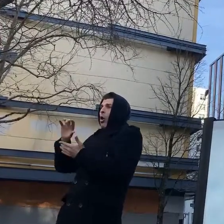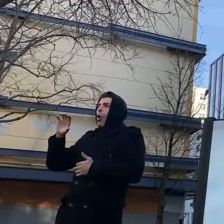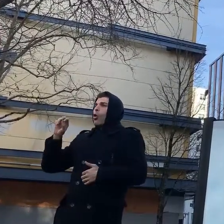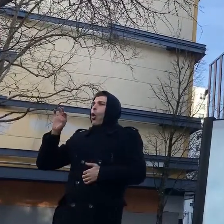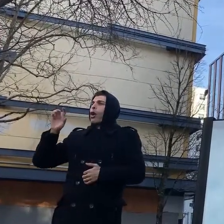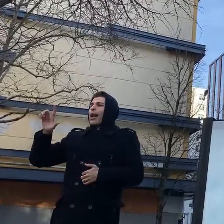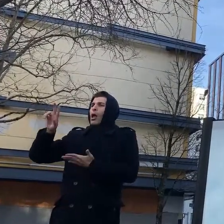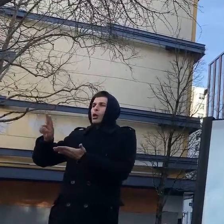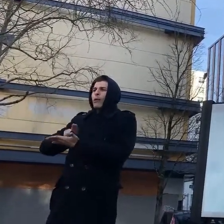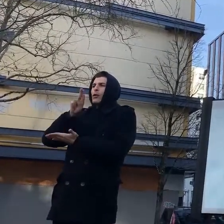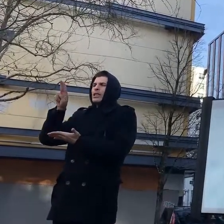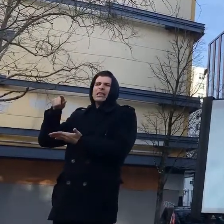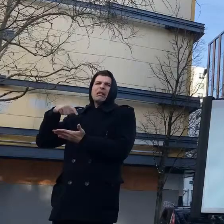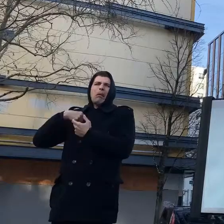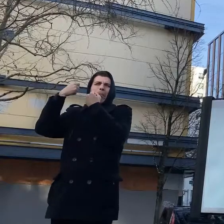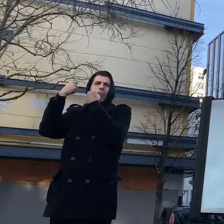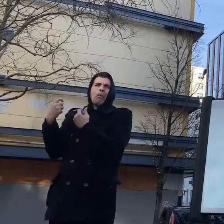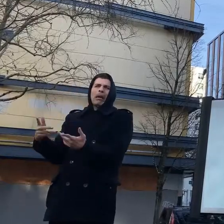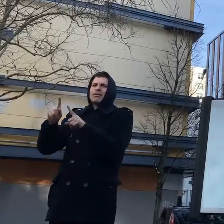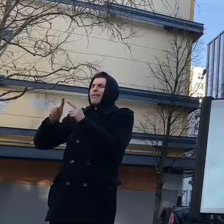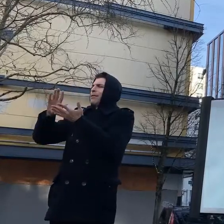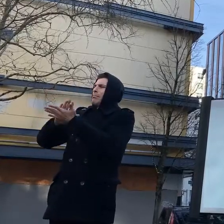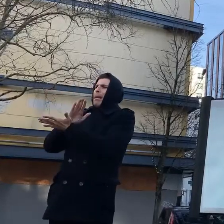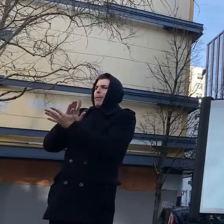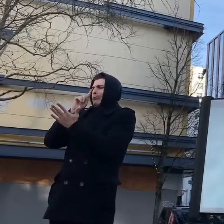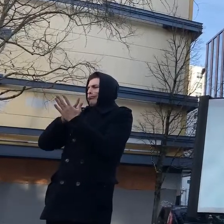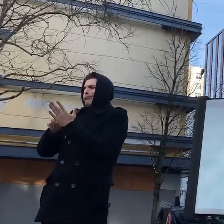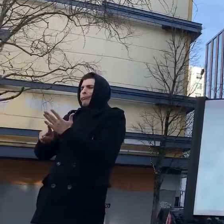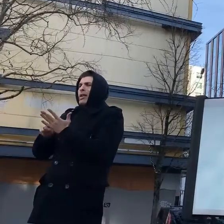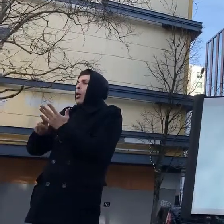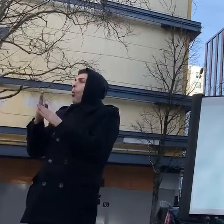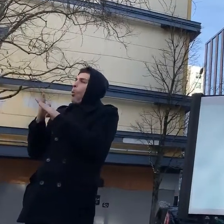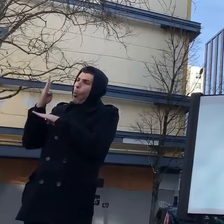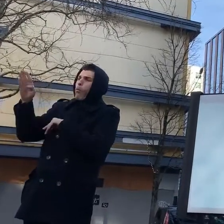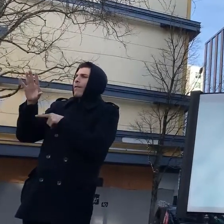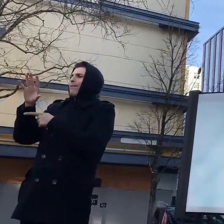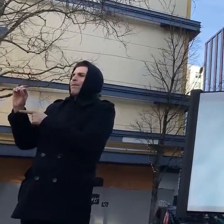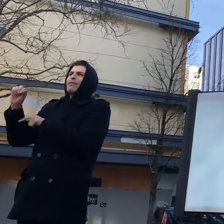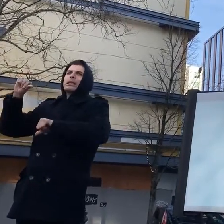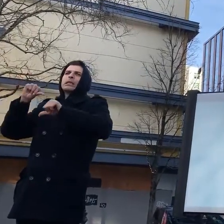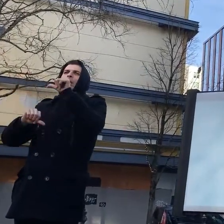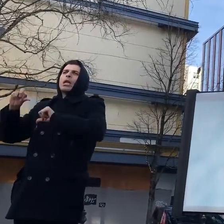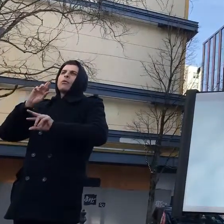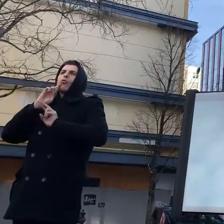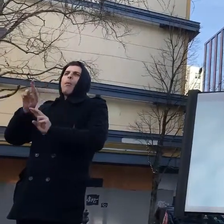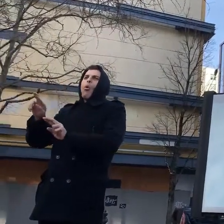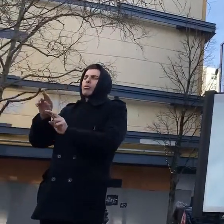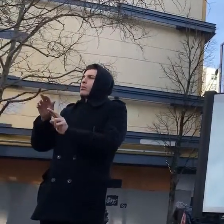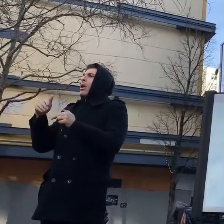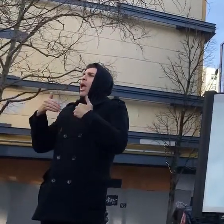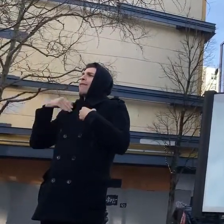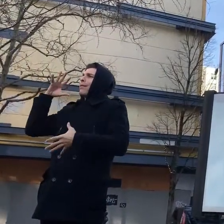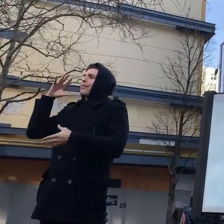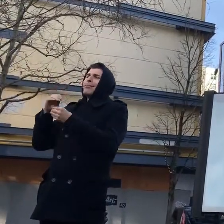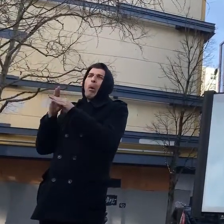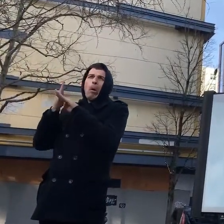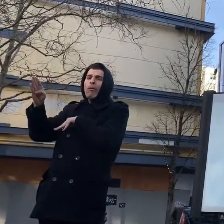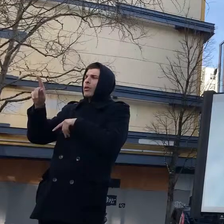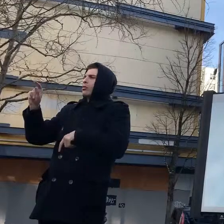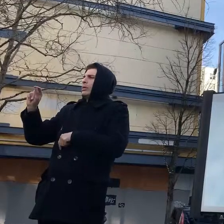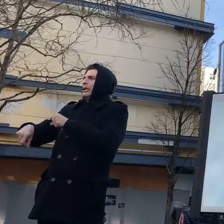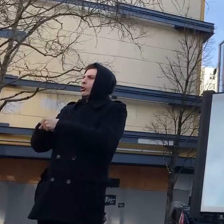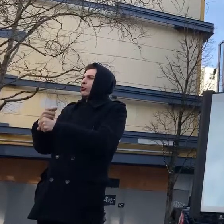interest the purpose of this press conference is to inform the public here in portland and around the country